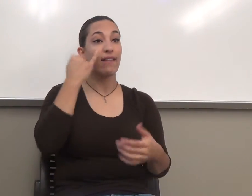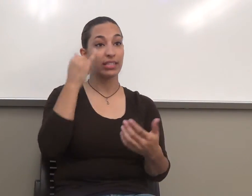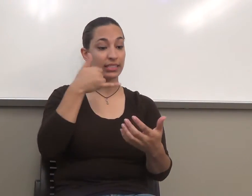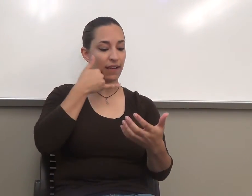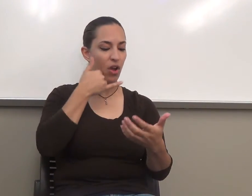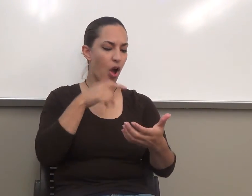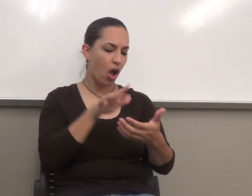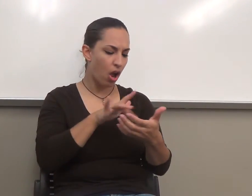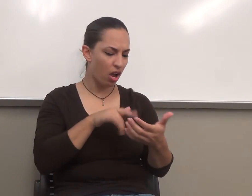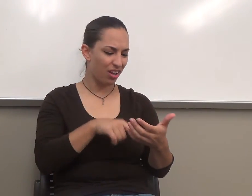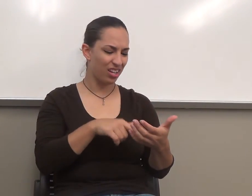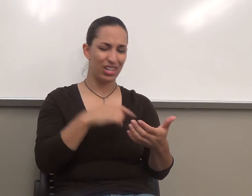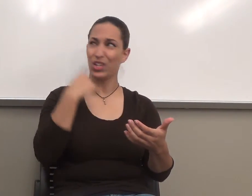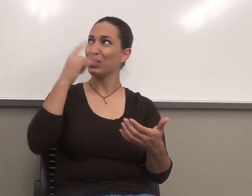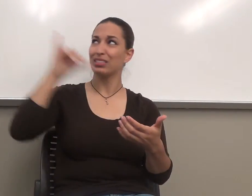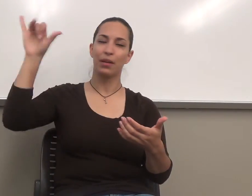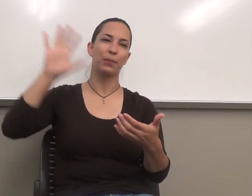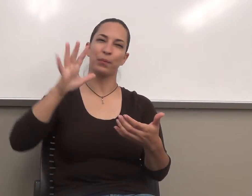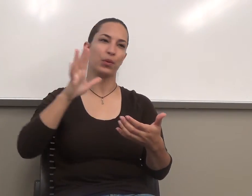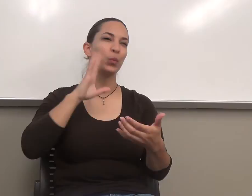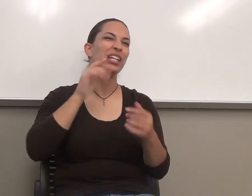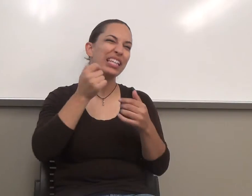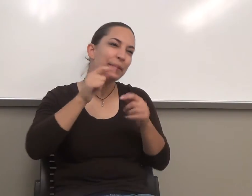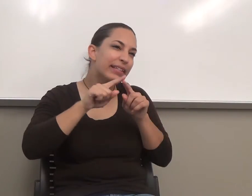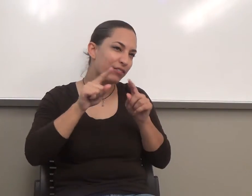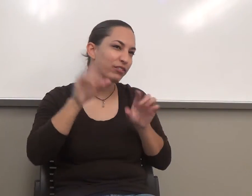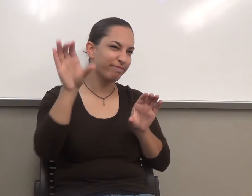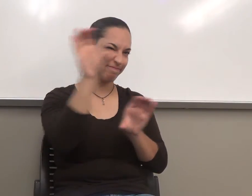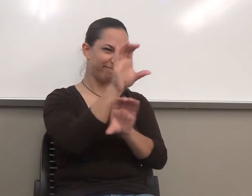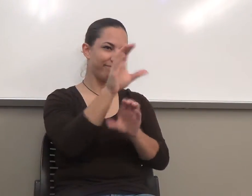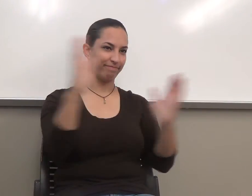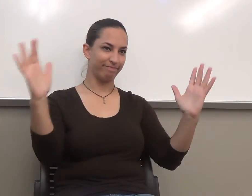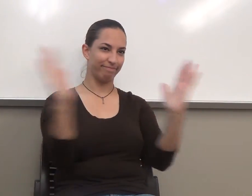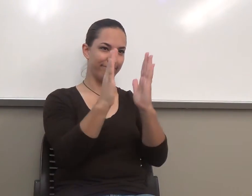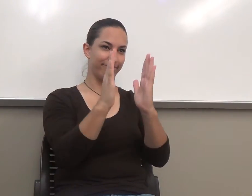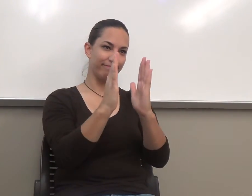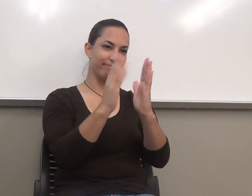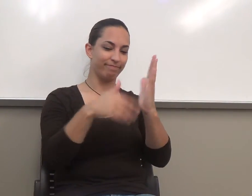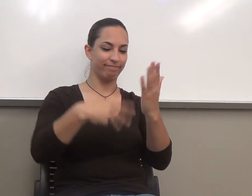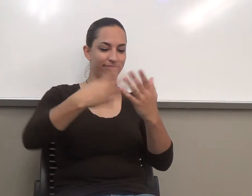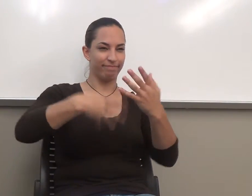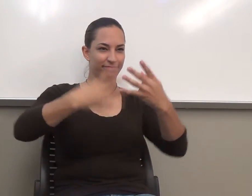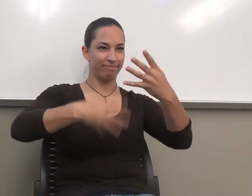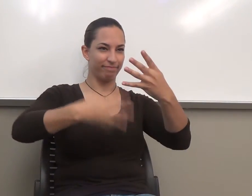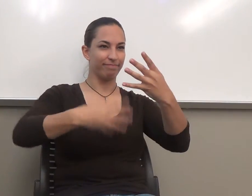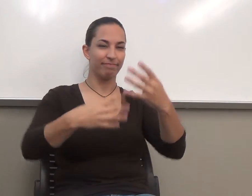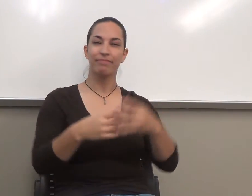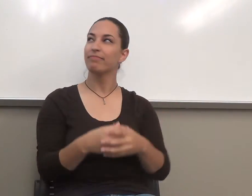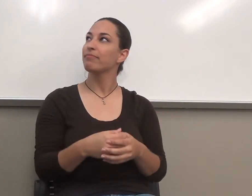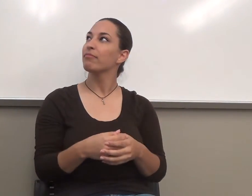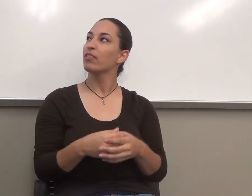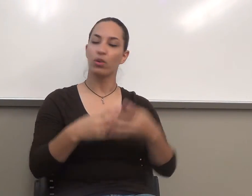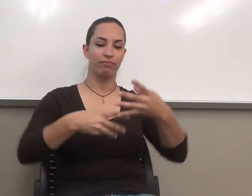this, but... And what they told us was, and this was interesting, that for a lot of students, which I didn't know, a lot of students,